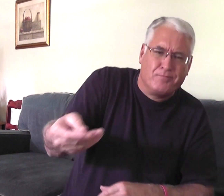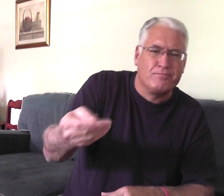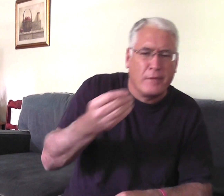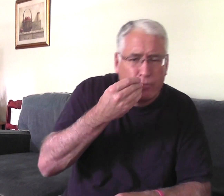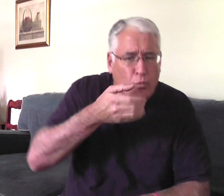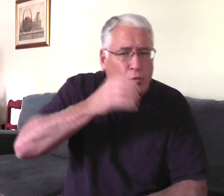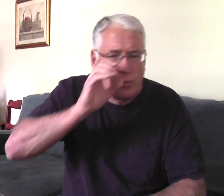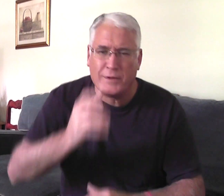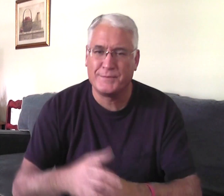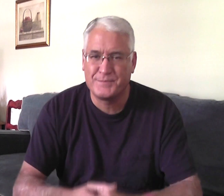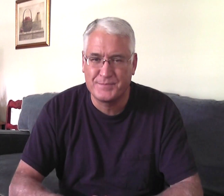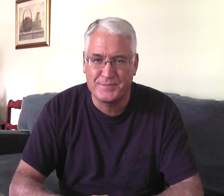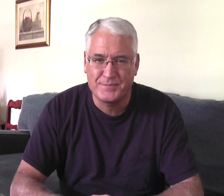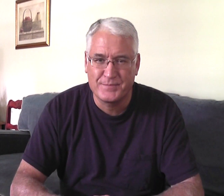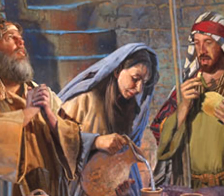Whatever you need, food or drink.